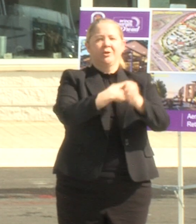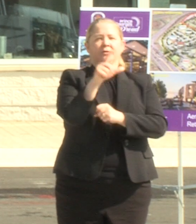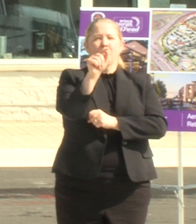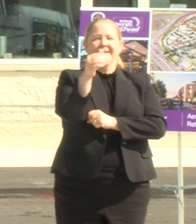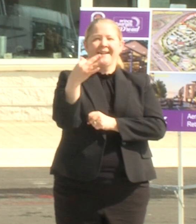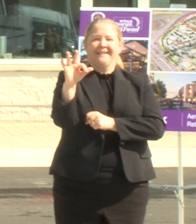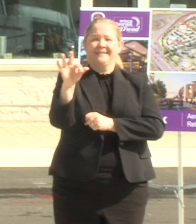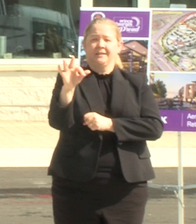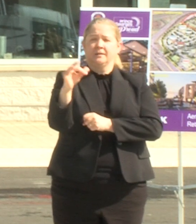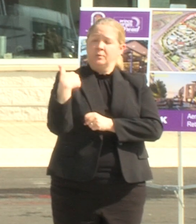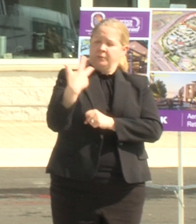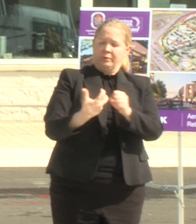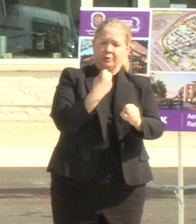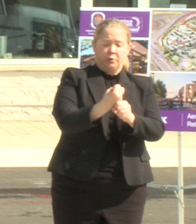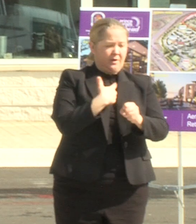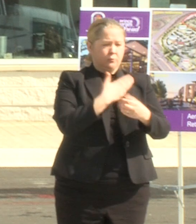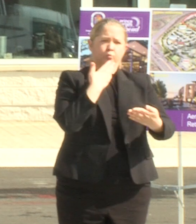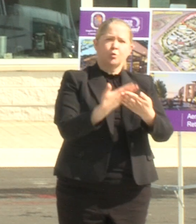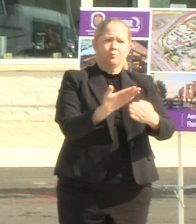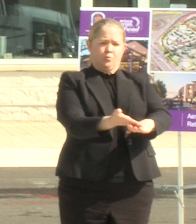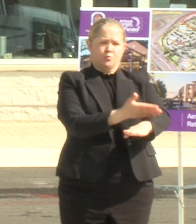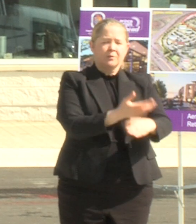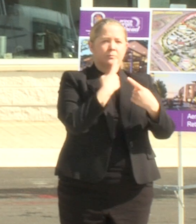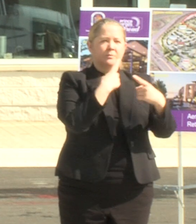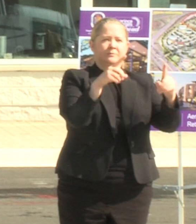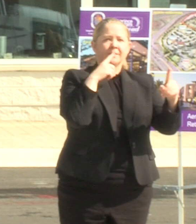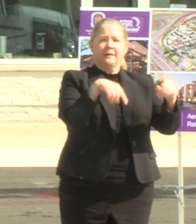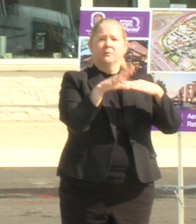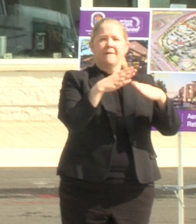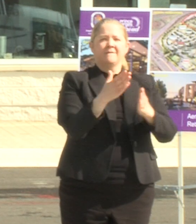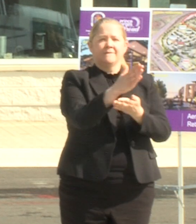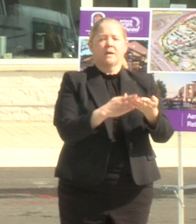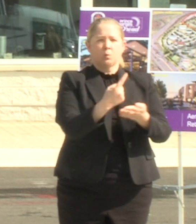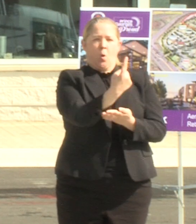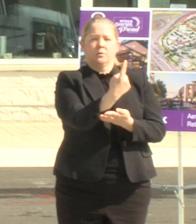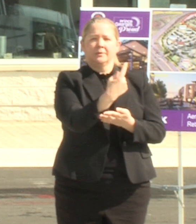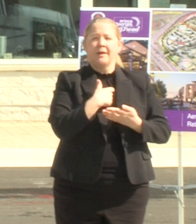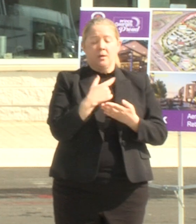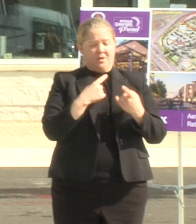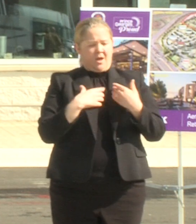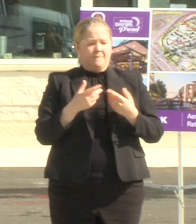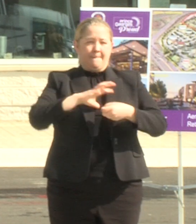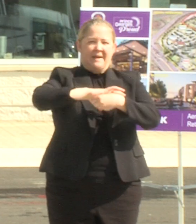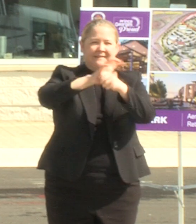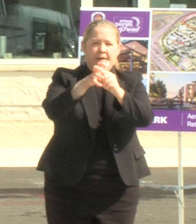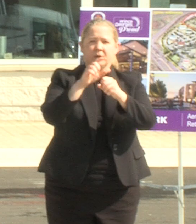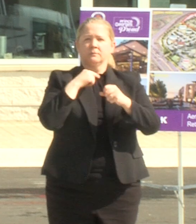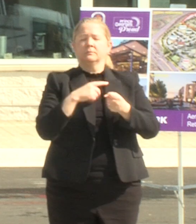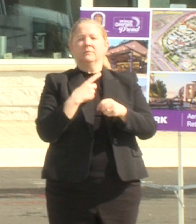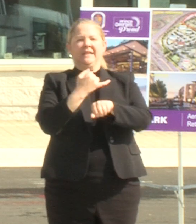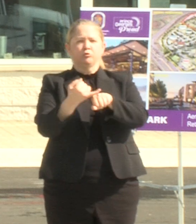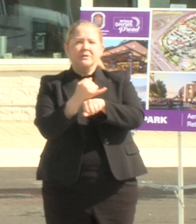significant progress on phase one and even in the midst of a global pandemic rising construction costs and rising interest